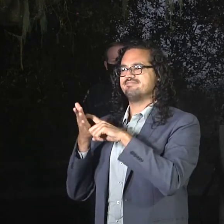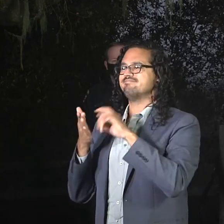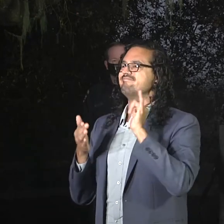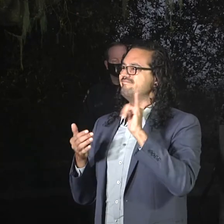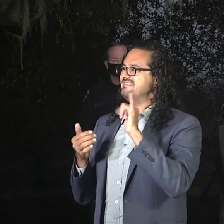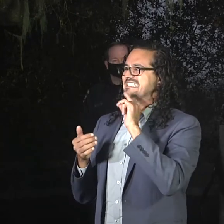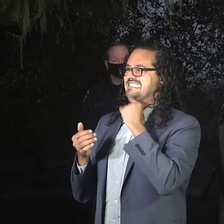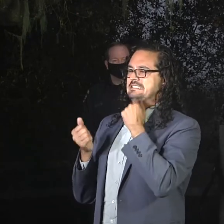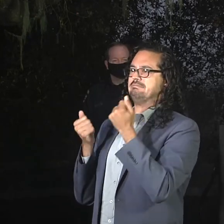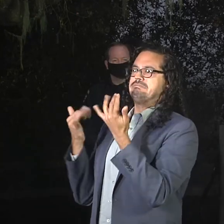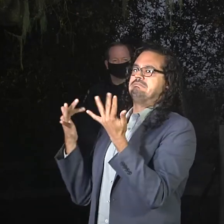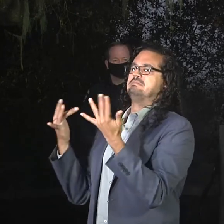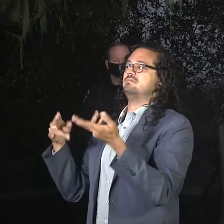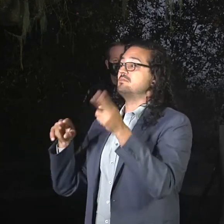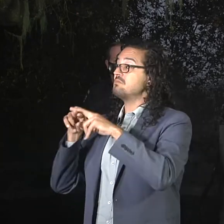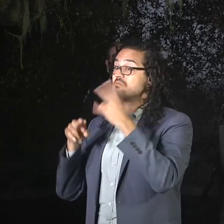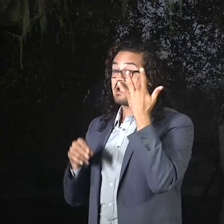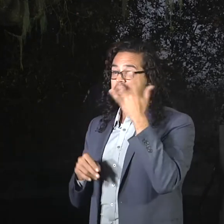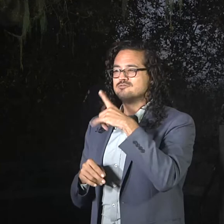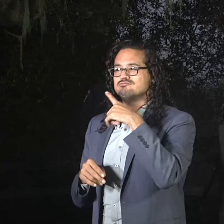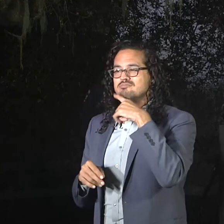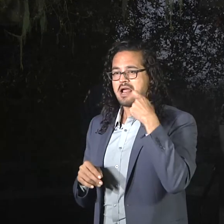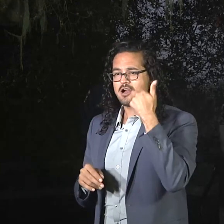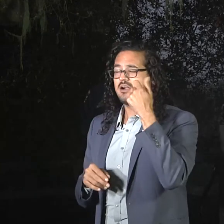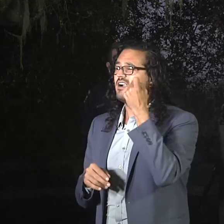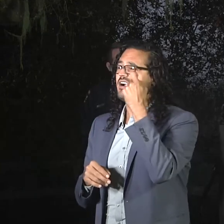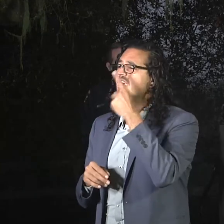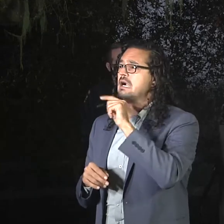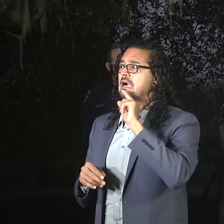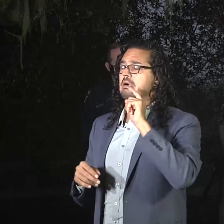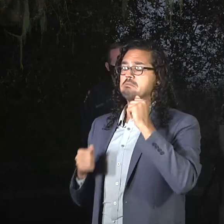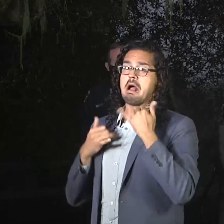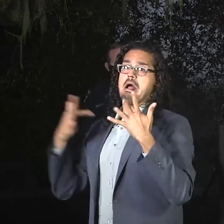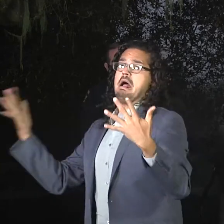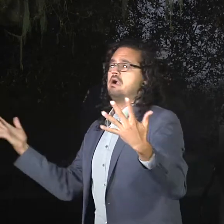progress of damage inspection? you. You want to have lunch?